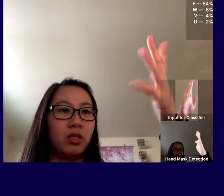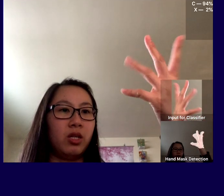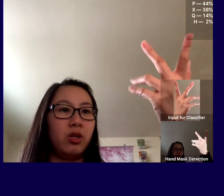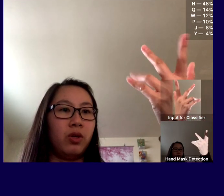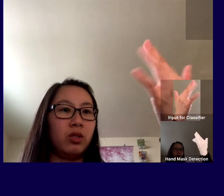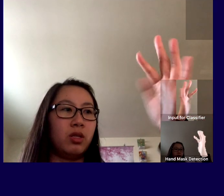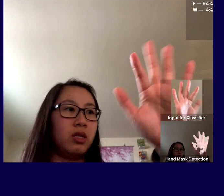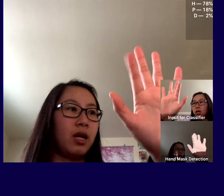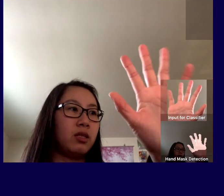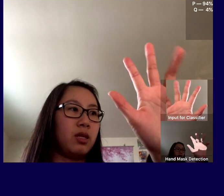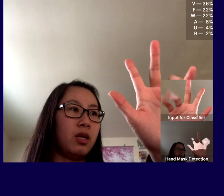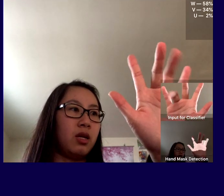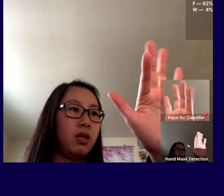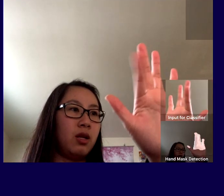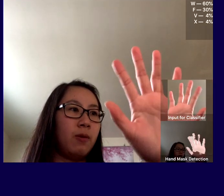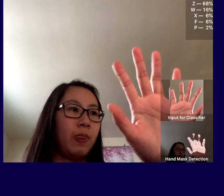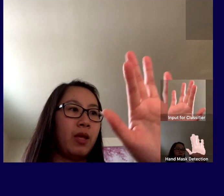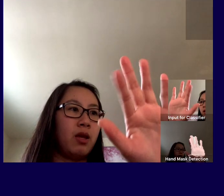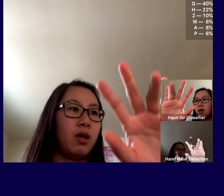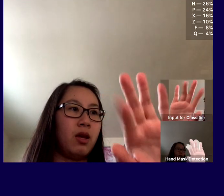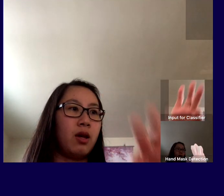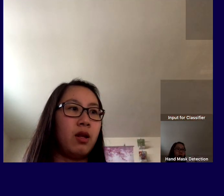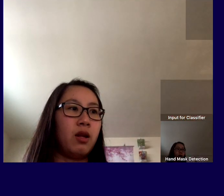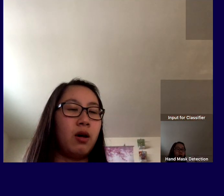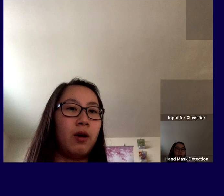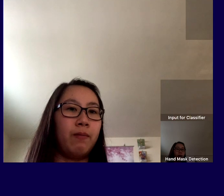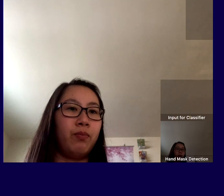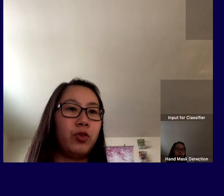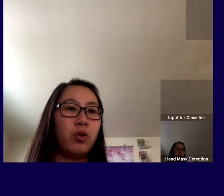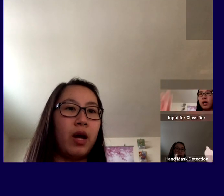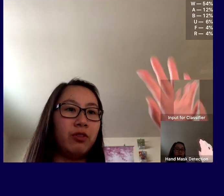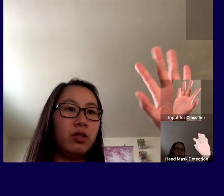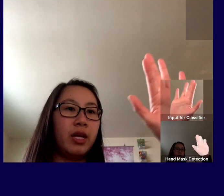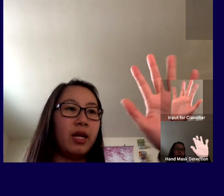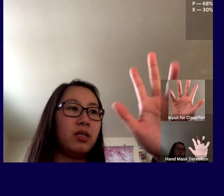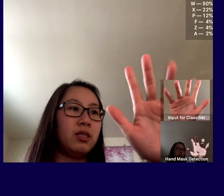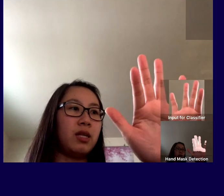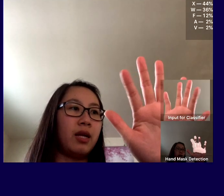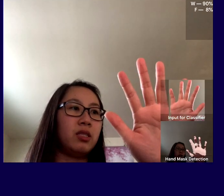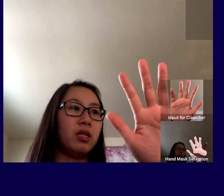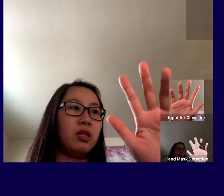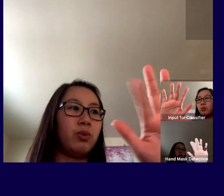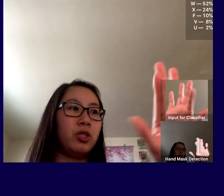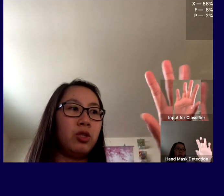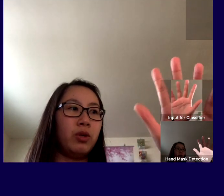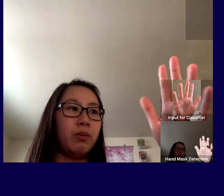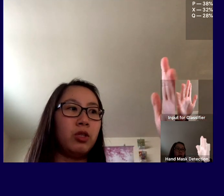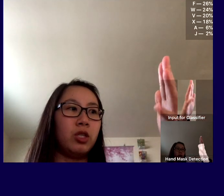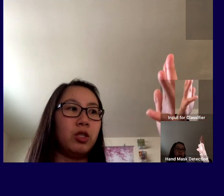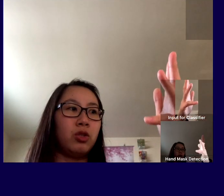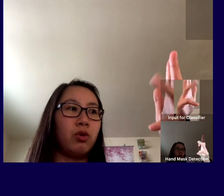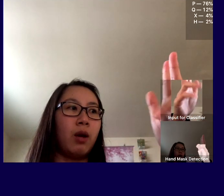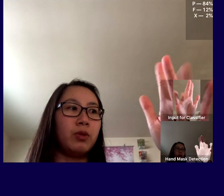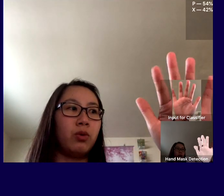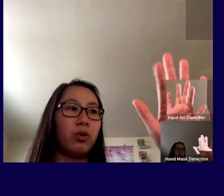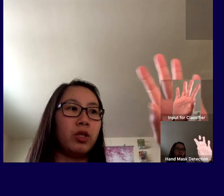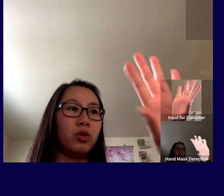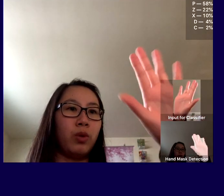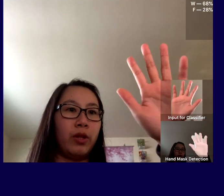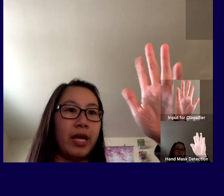continuing to detect a hand and so after the hand is detected the original image is cropped according to where the